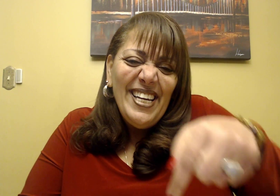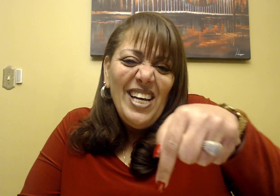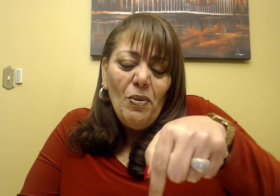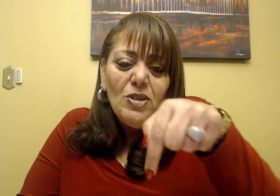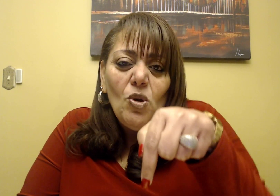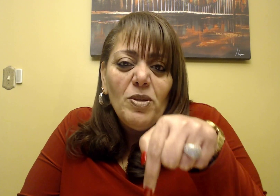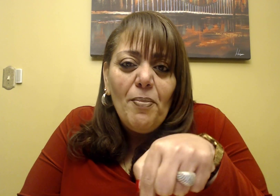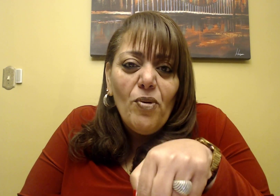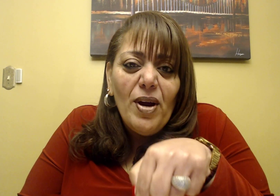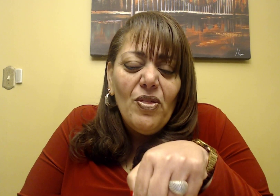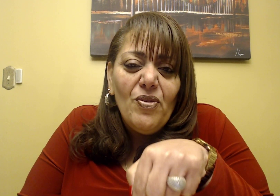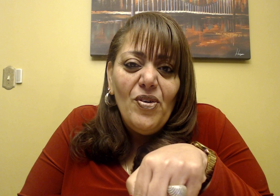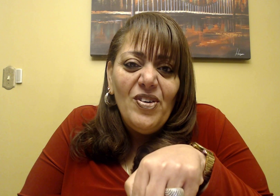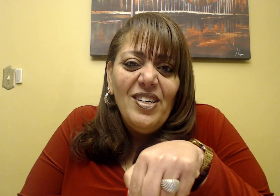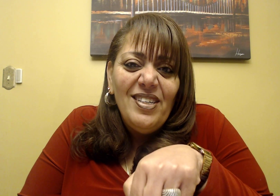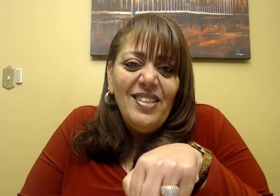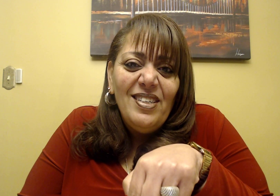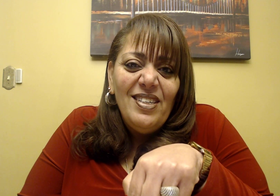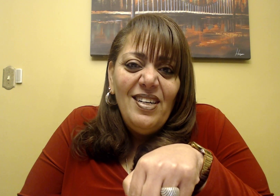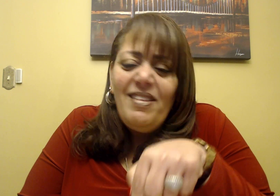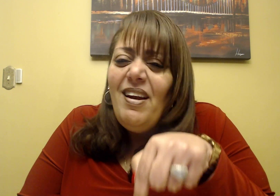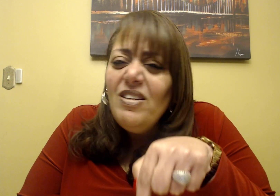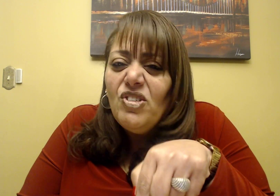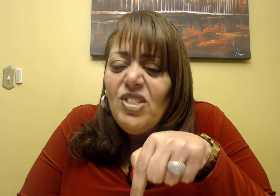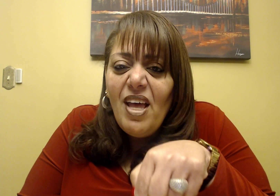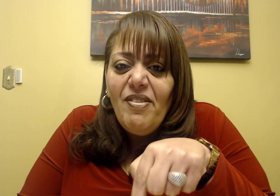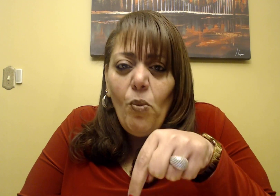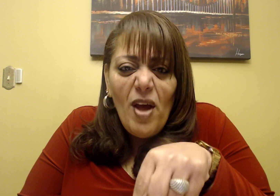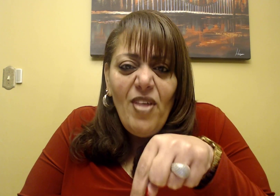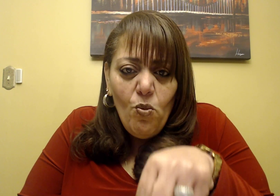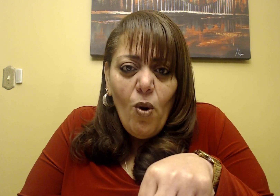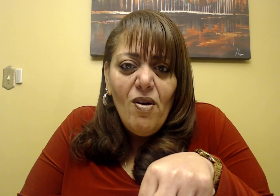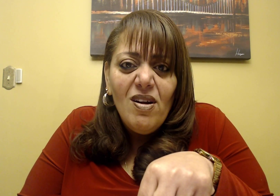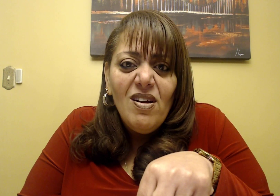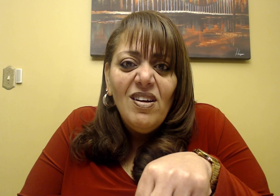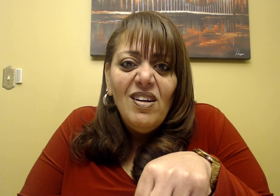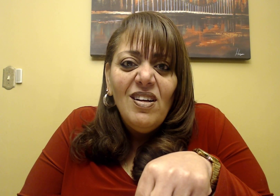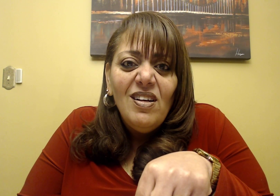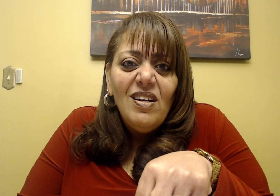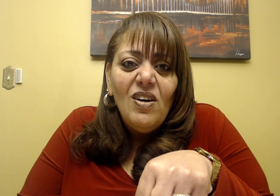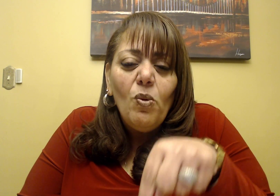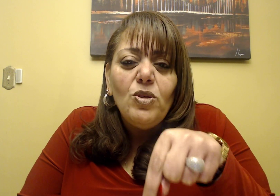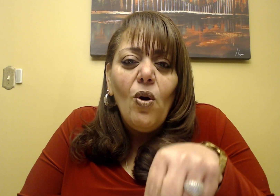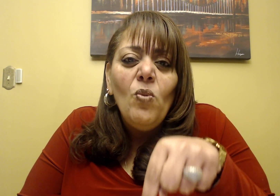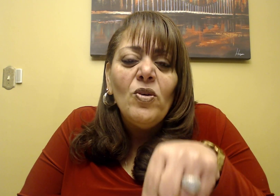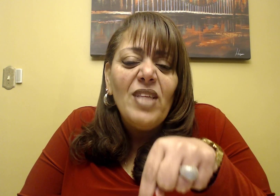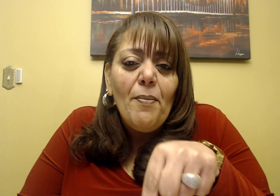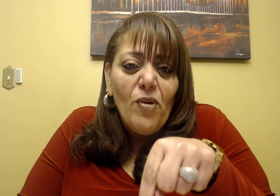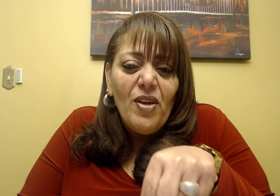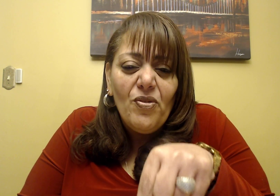was almost that breakthrough. They didn't understand that where they were was almost that breakthrough.